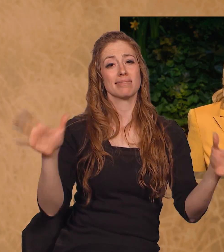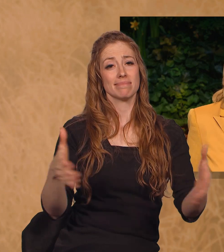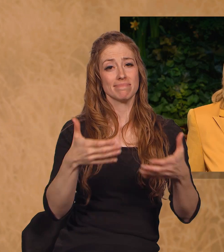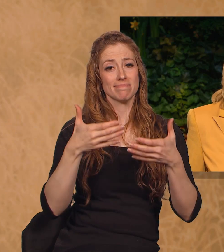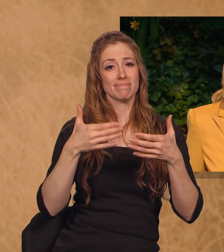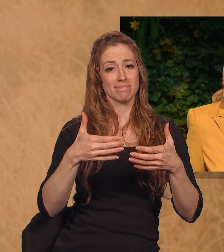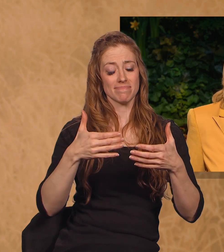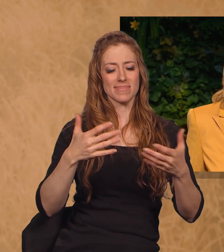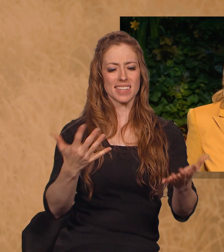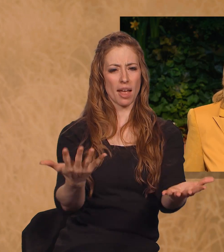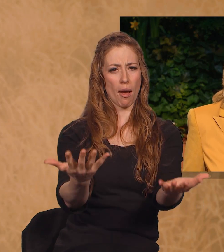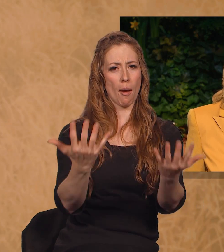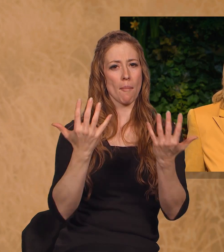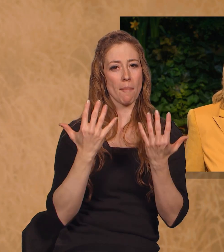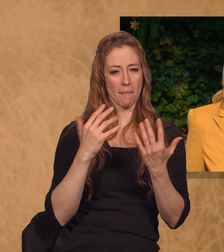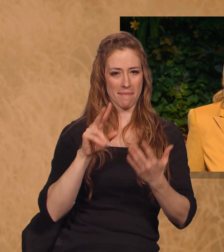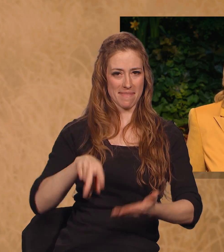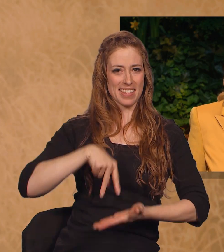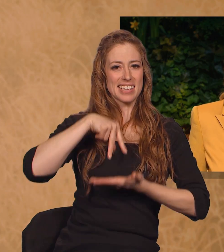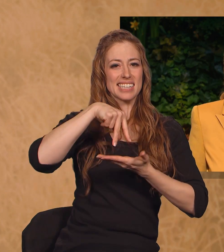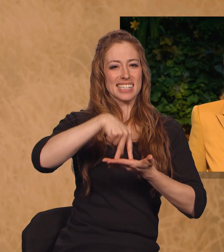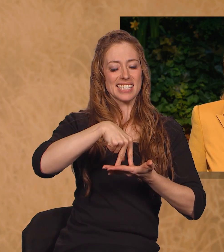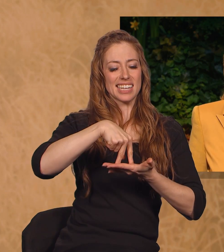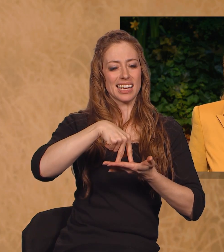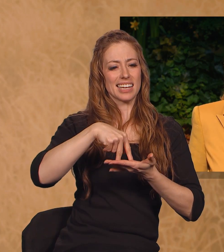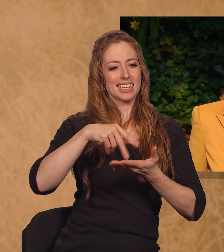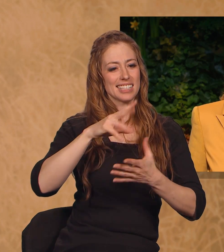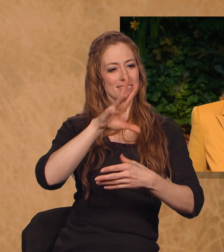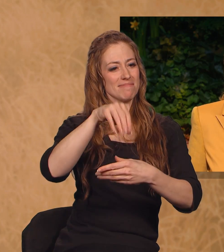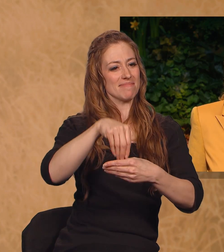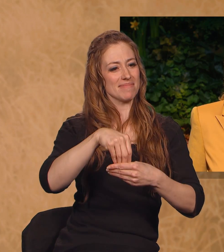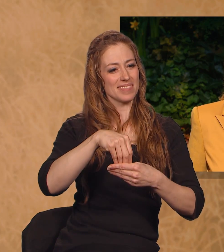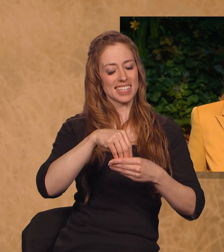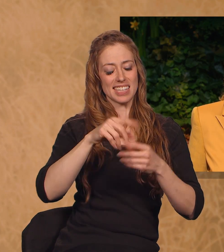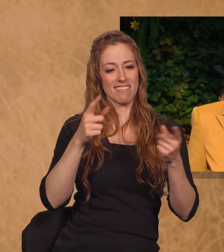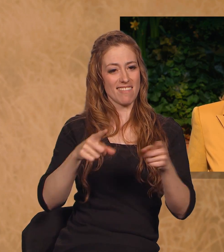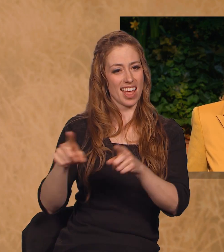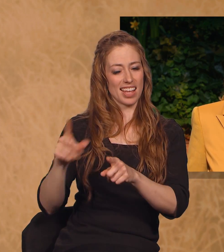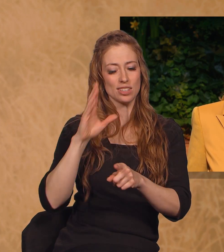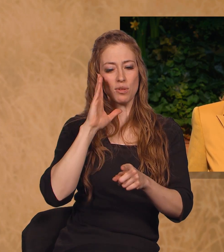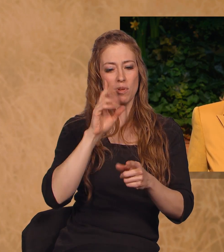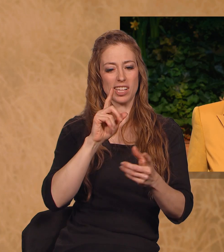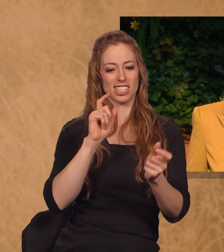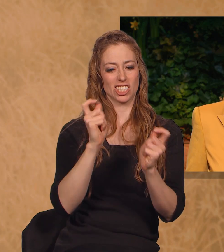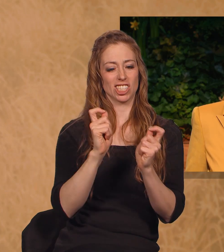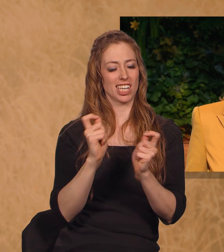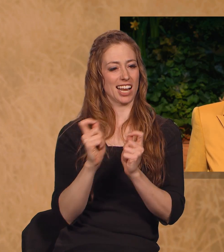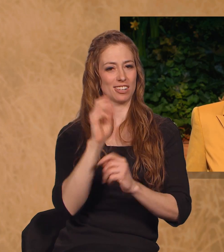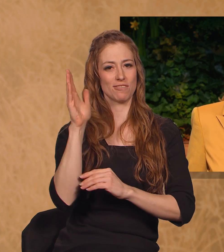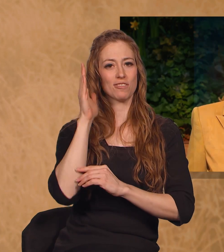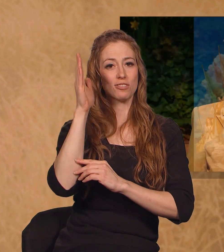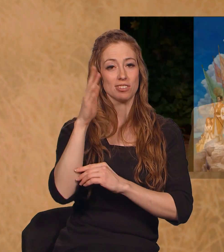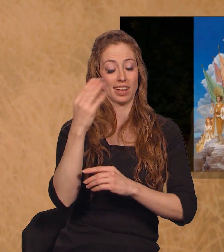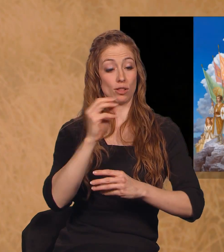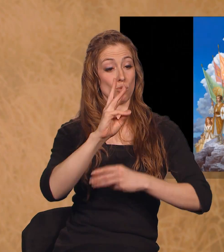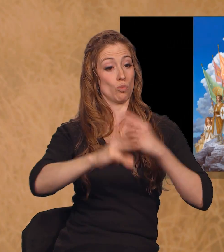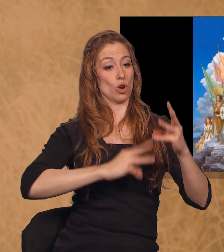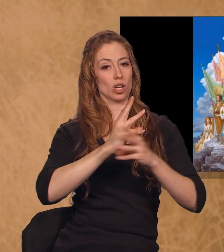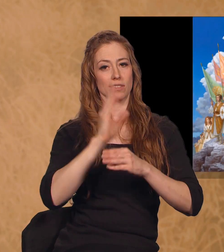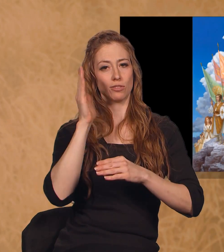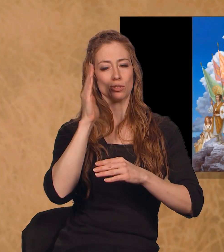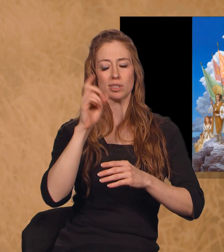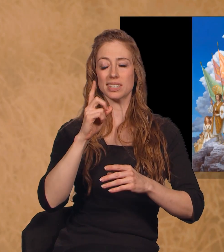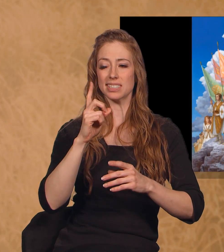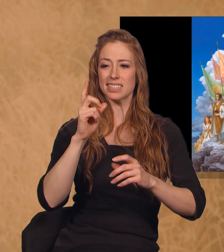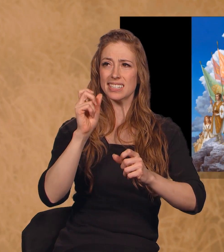the glorious events that will shape your future and the future of the world. Now is the time. High